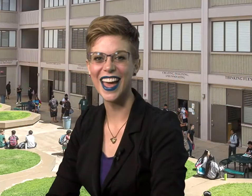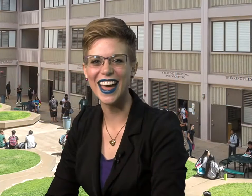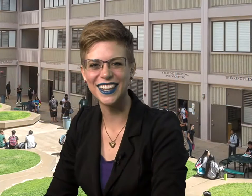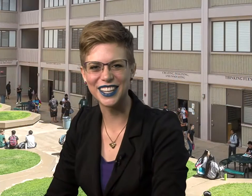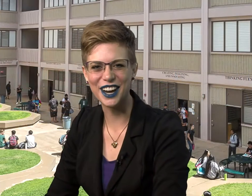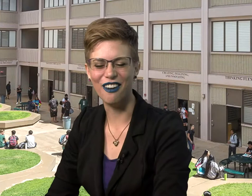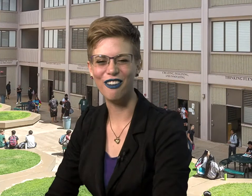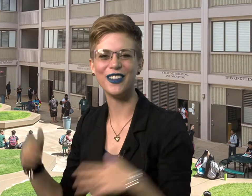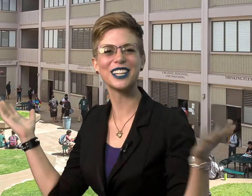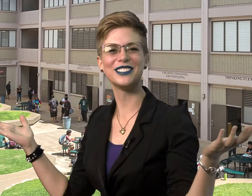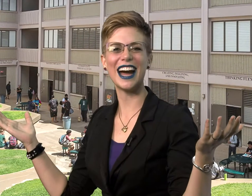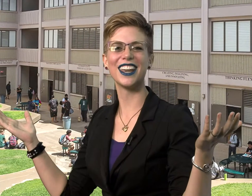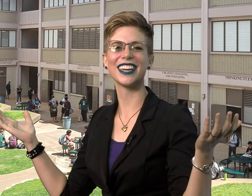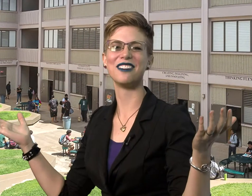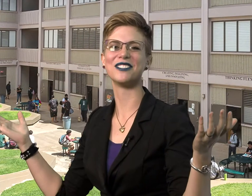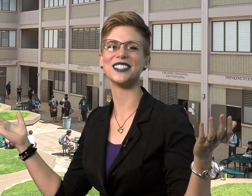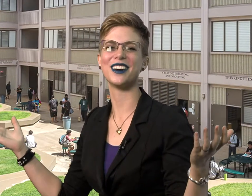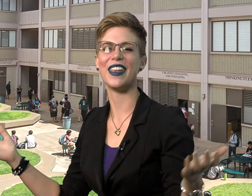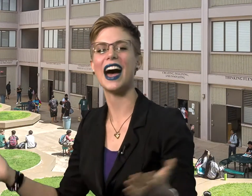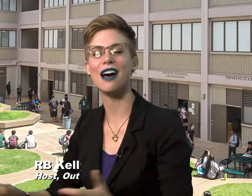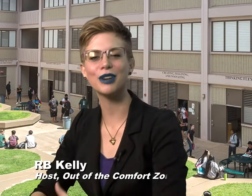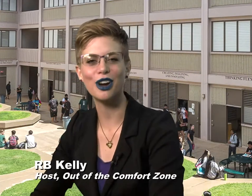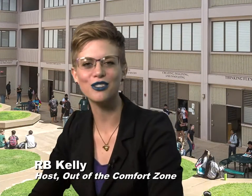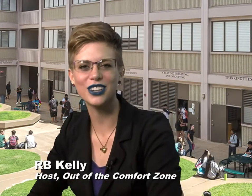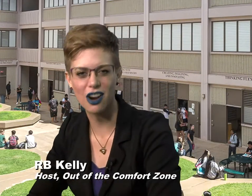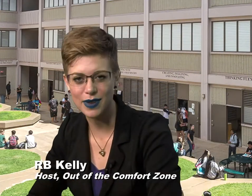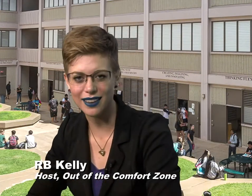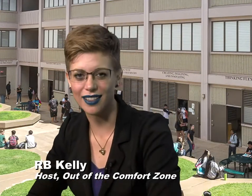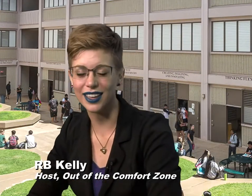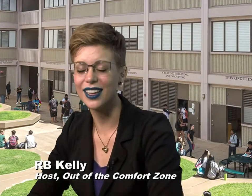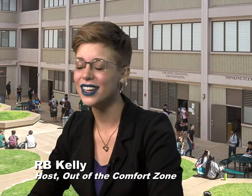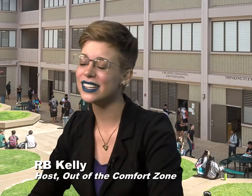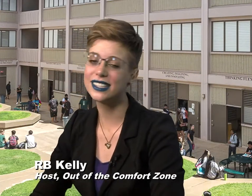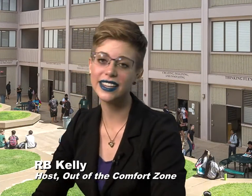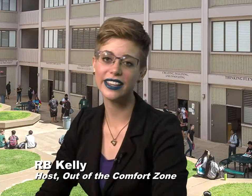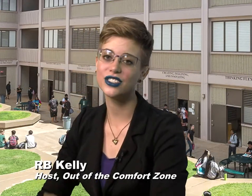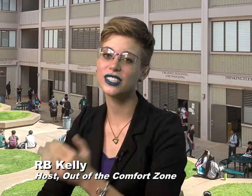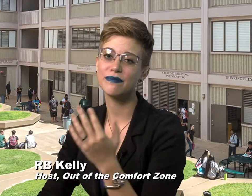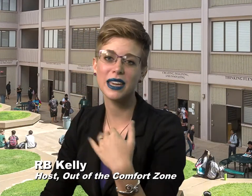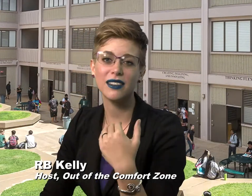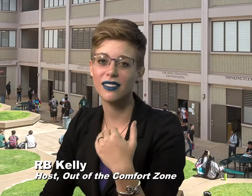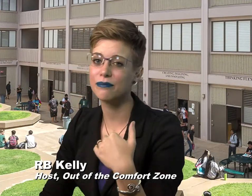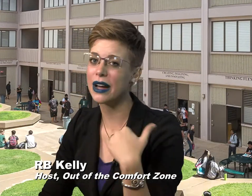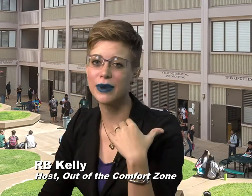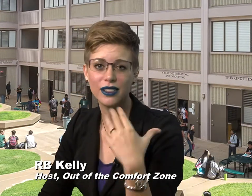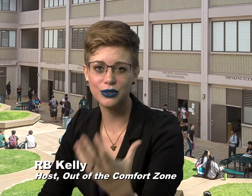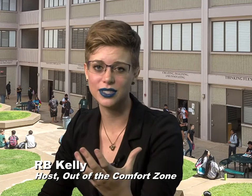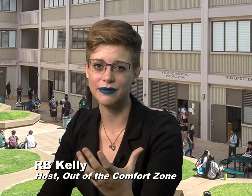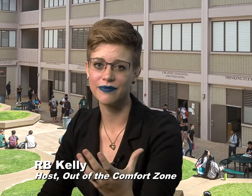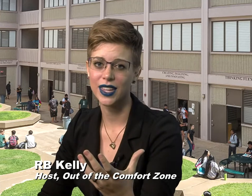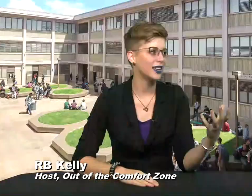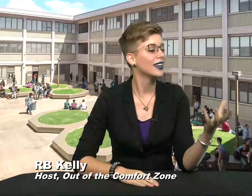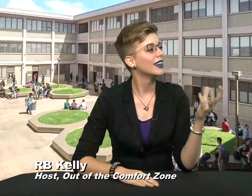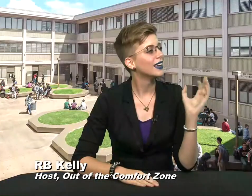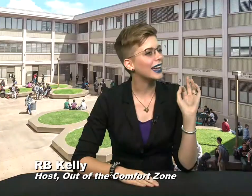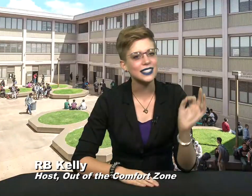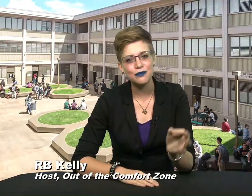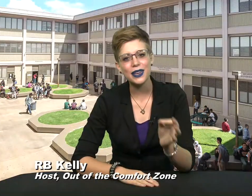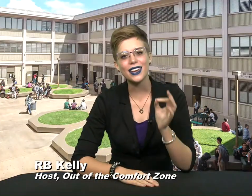Hello, welcome to Out of the Comfort Zone. I'm your host, RB Kelly, and today it's just me by my lonesome. And speaking